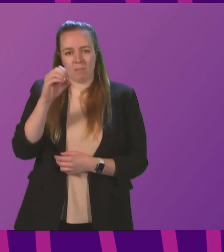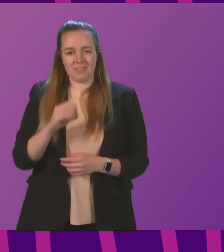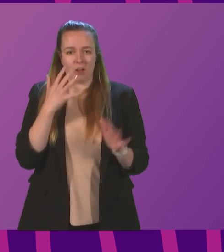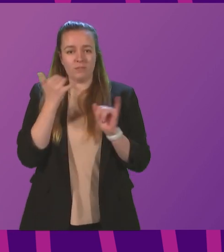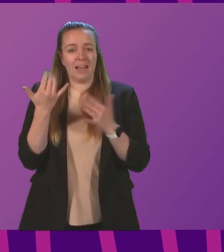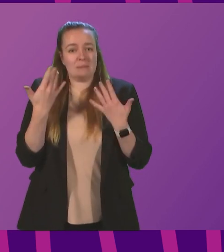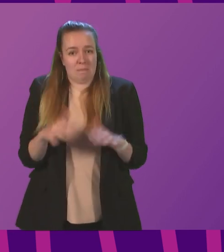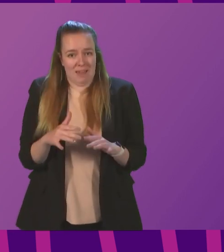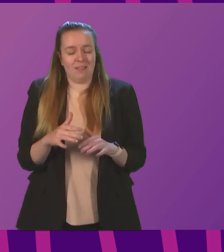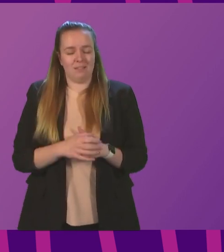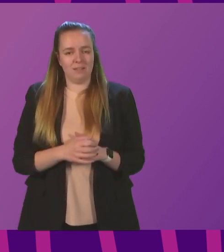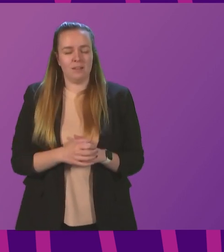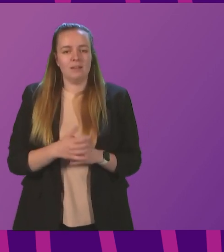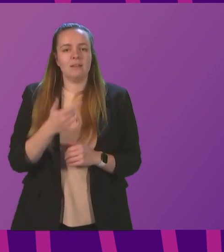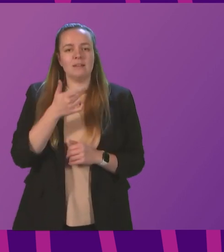carried out.